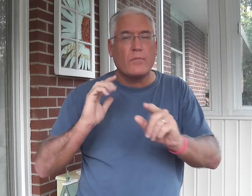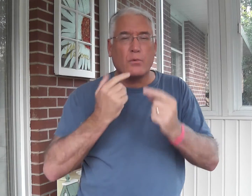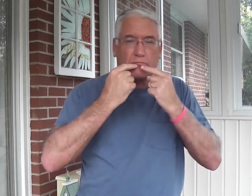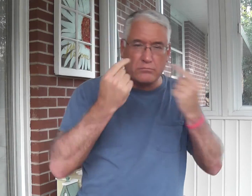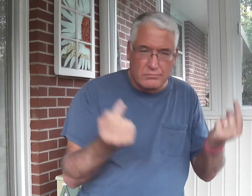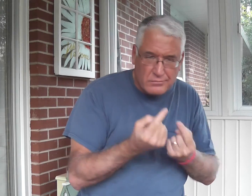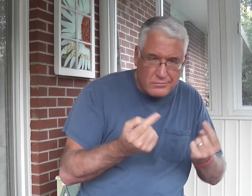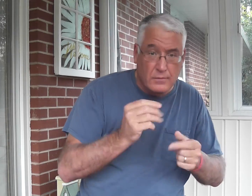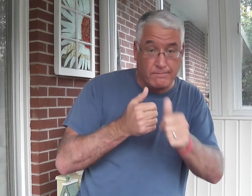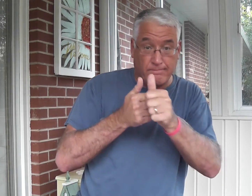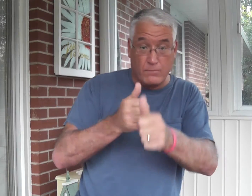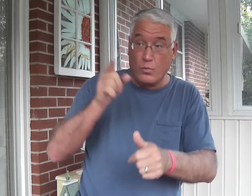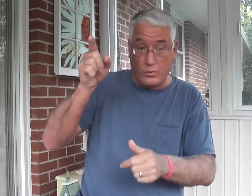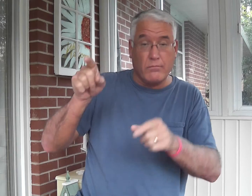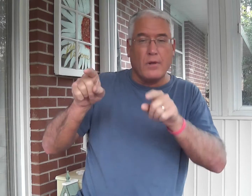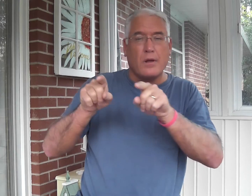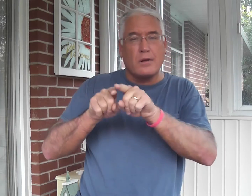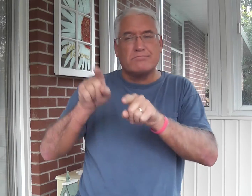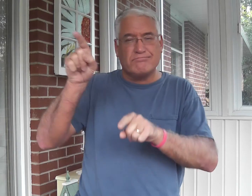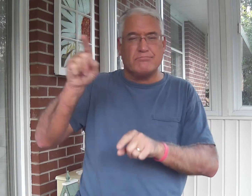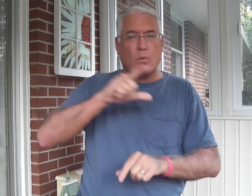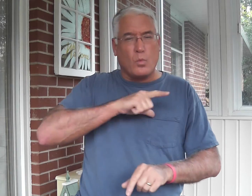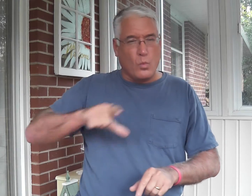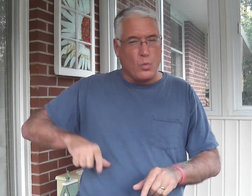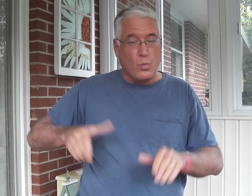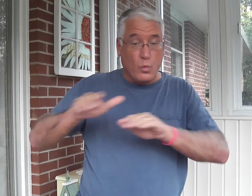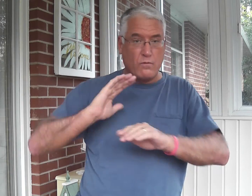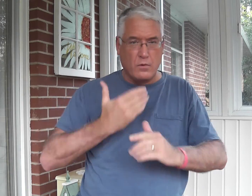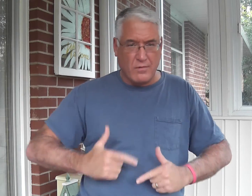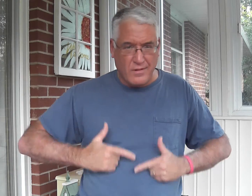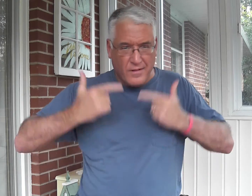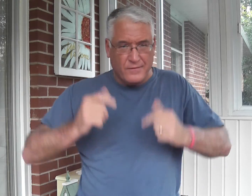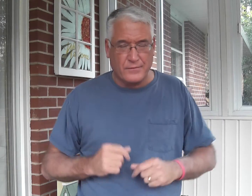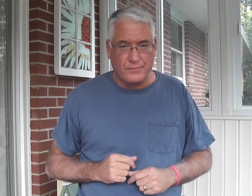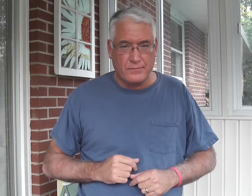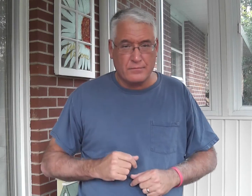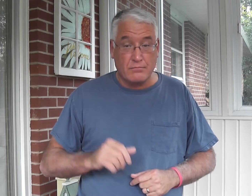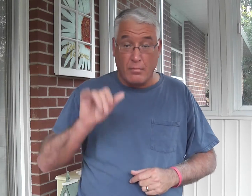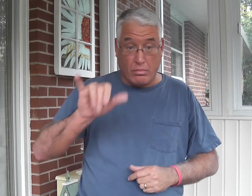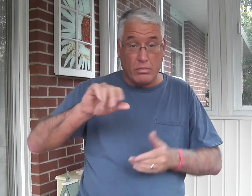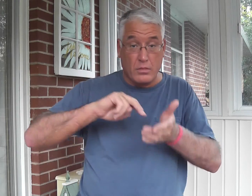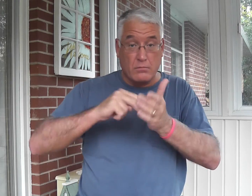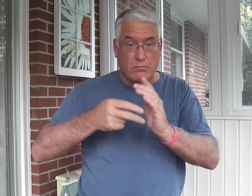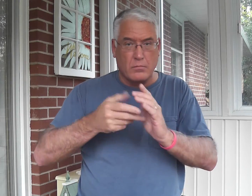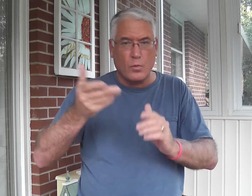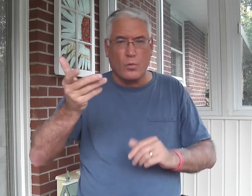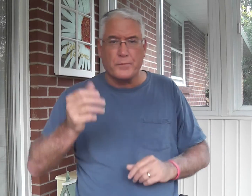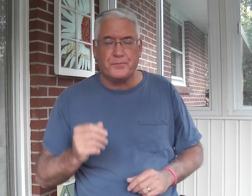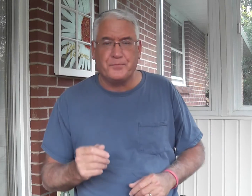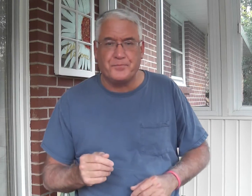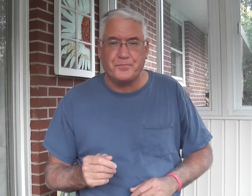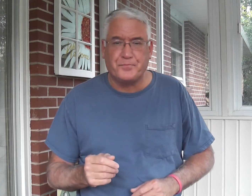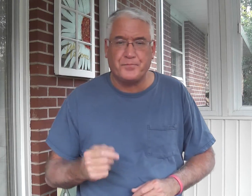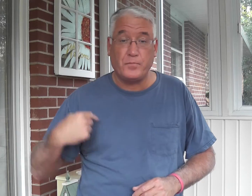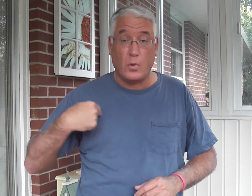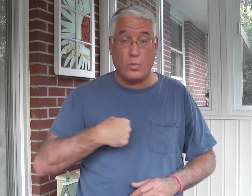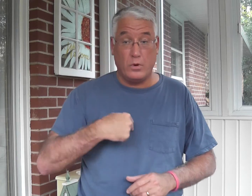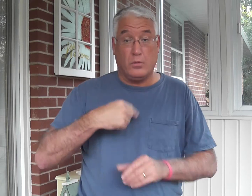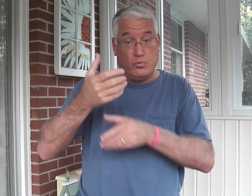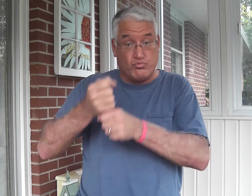for salvation from our sins, we choose him as Lord of our life. What does that mean?